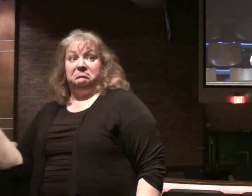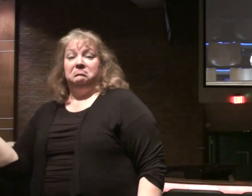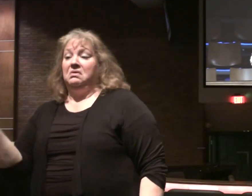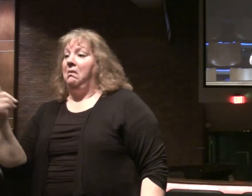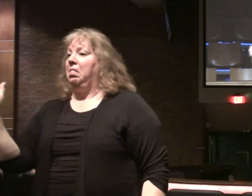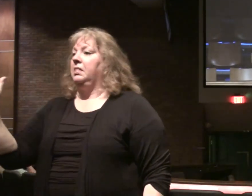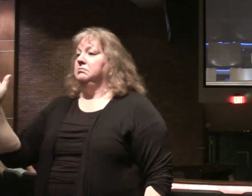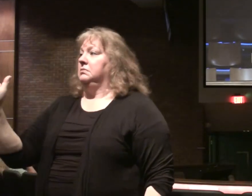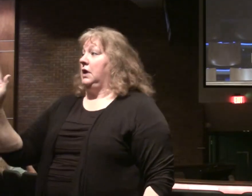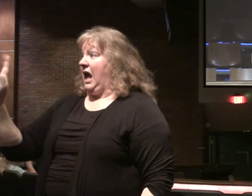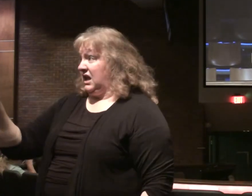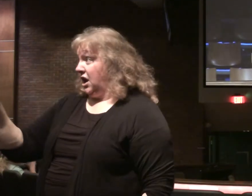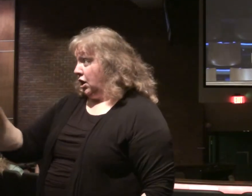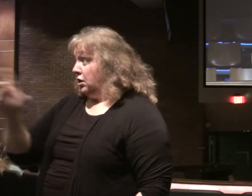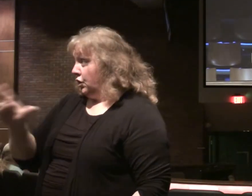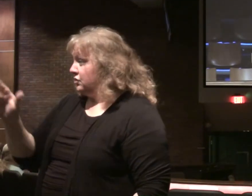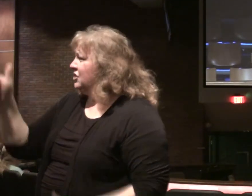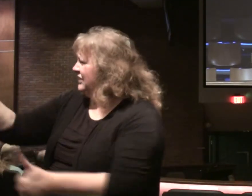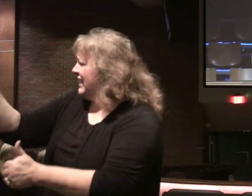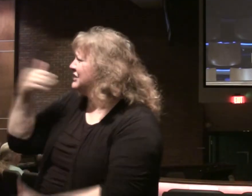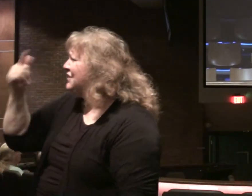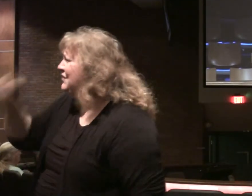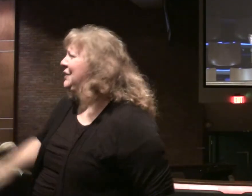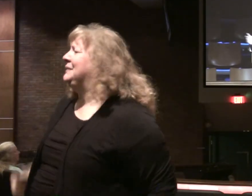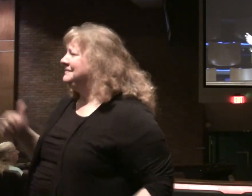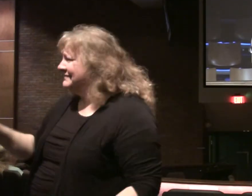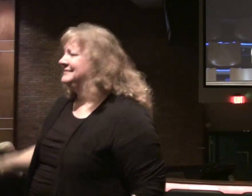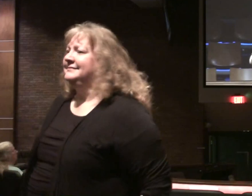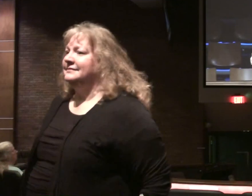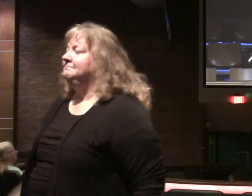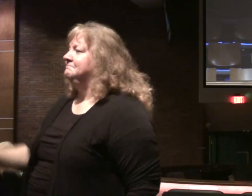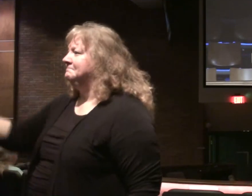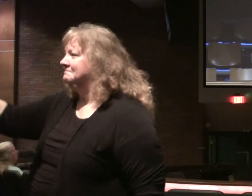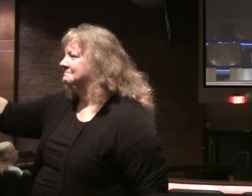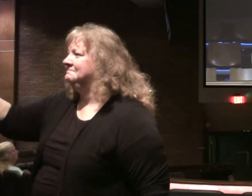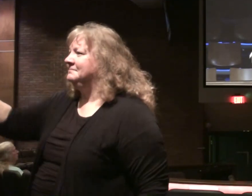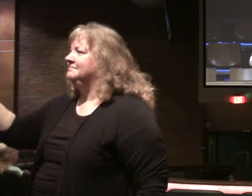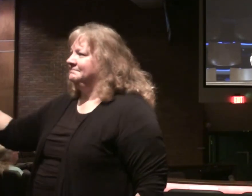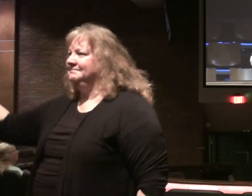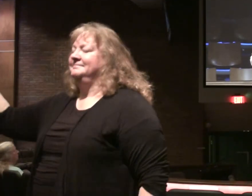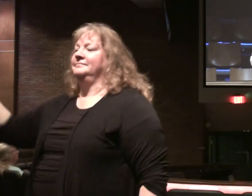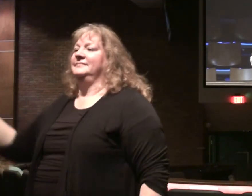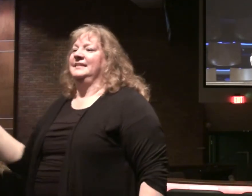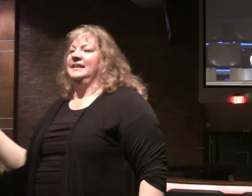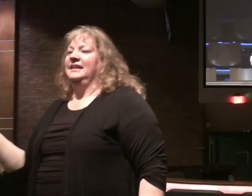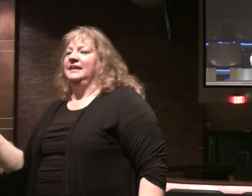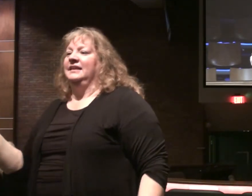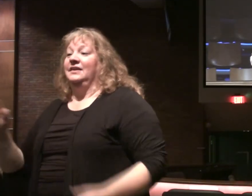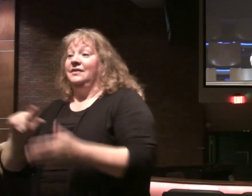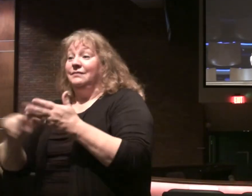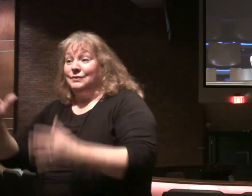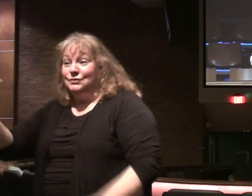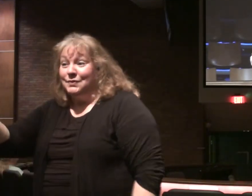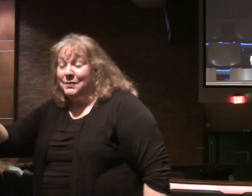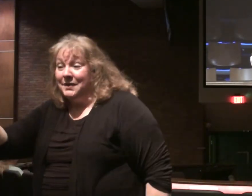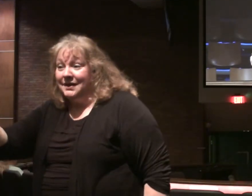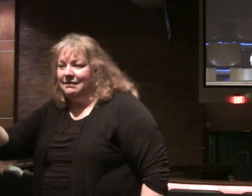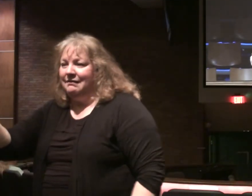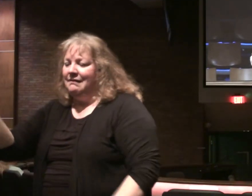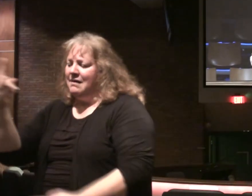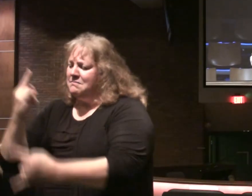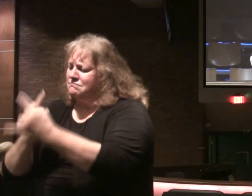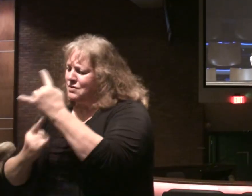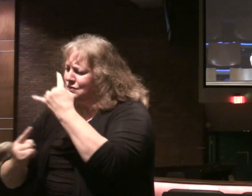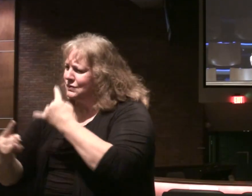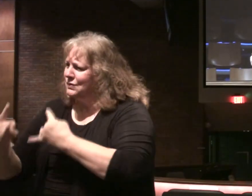everyone in Lincoln. Yes I'm a Christian. Oh that's great. Good for you. Good for you. Pat on the back. See you on your way. You know. Verse 21. The persecutions.